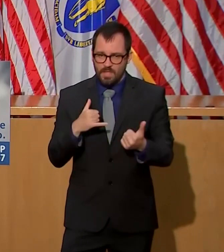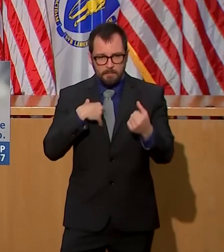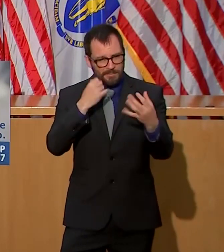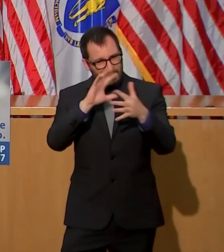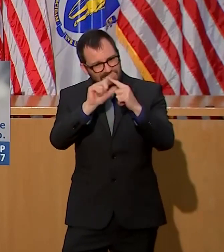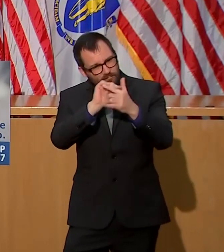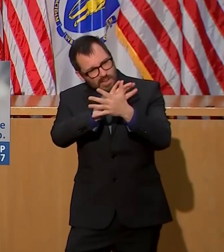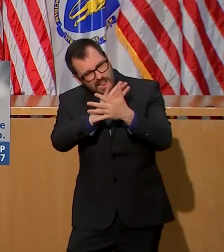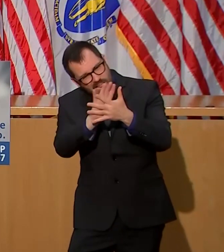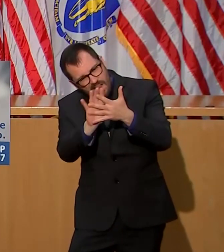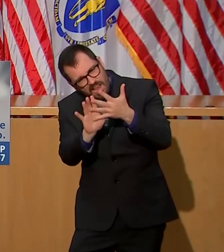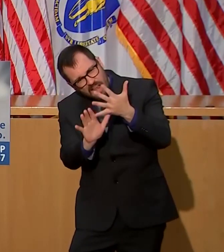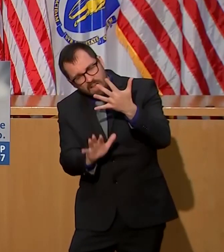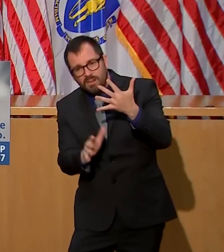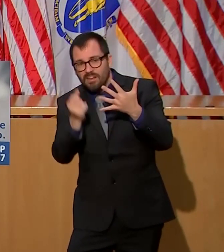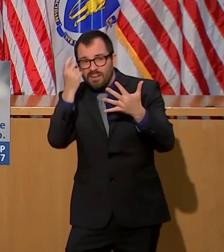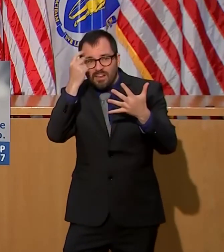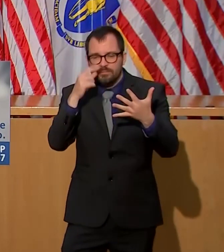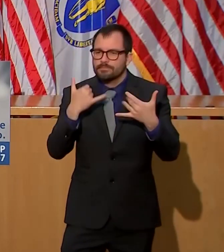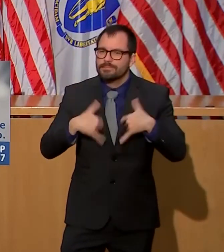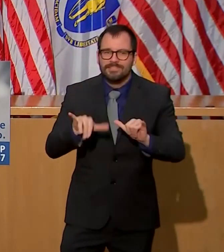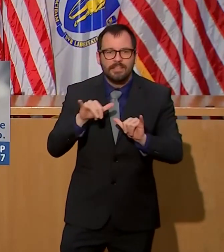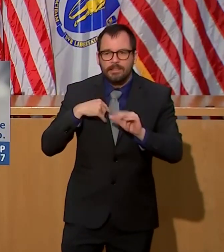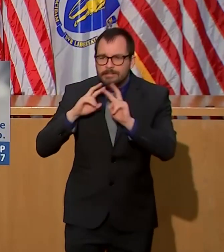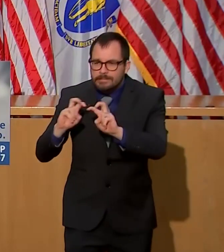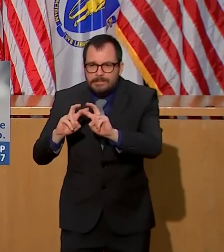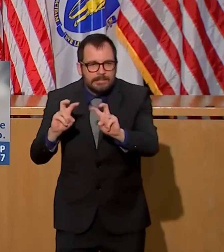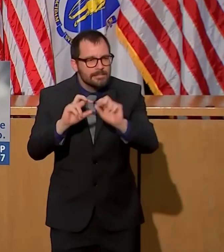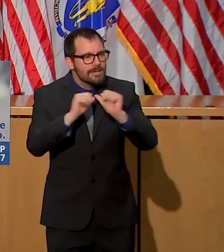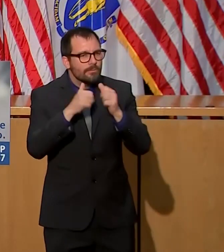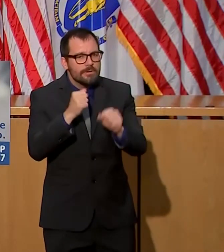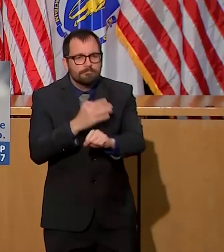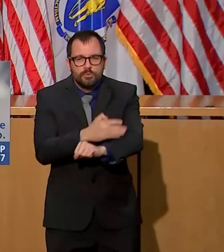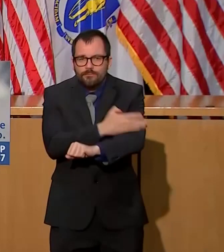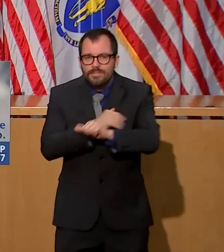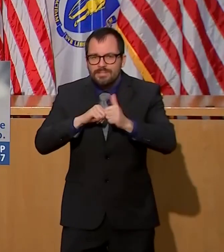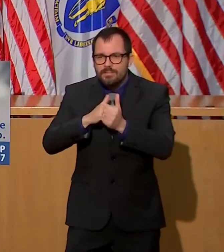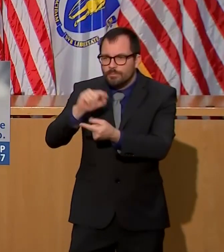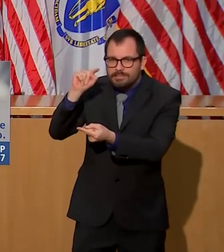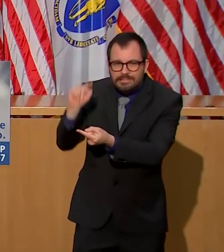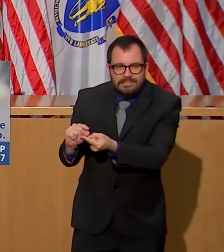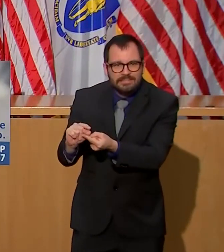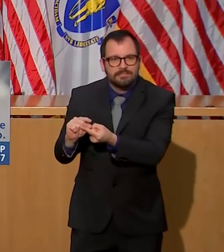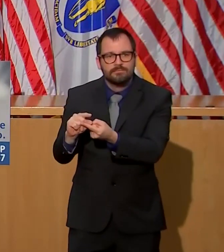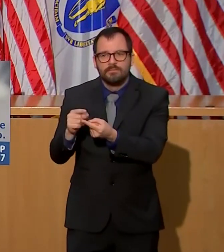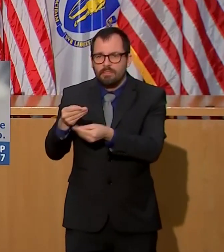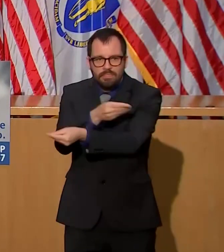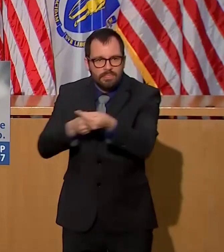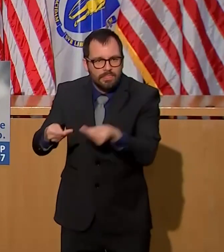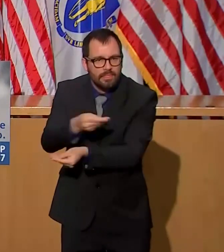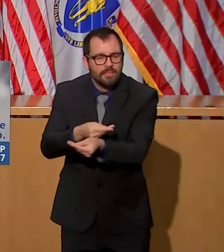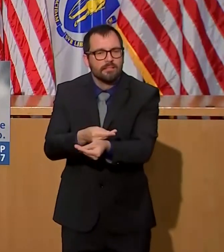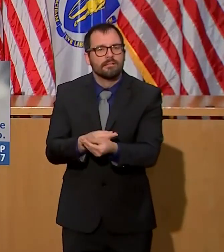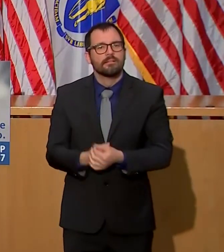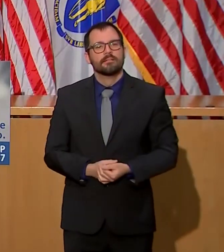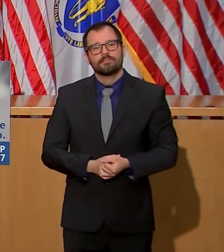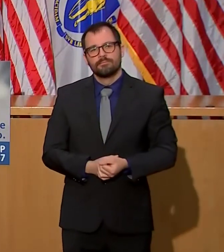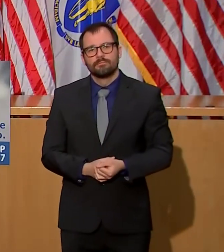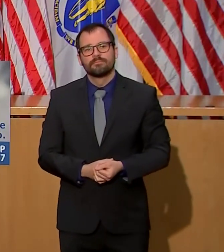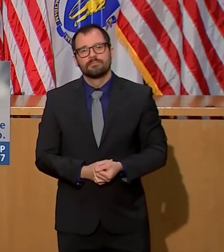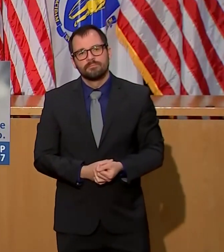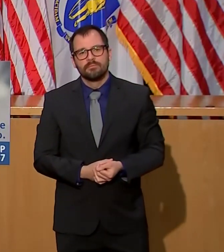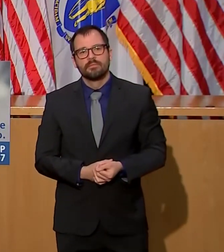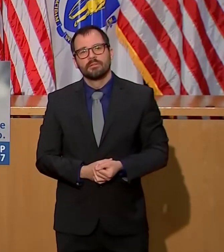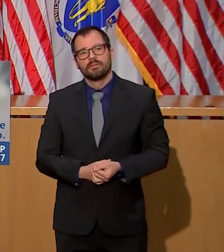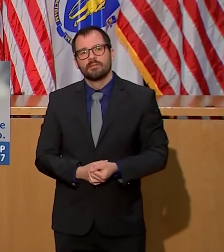the nursing home industry and the long-term care community with our folks at the command center and have learned a tremendous amount about the current challenges